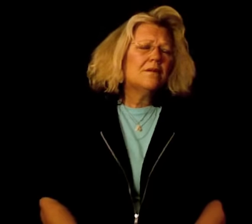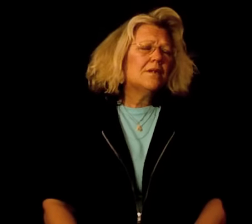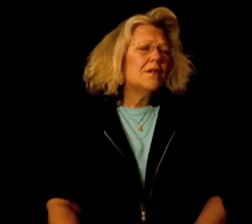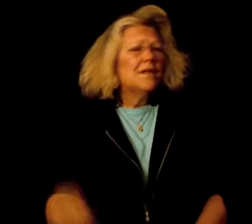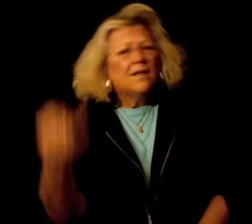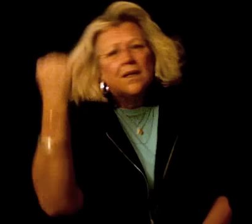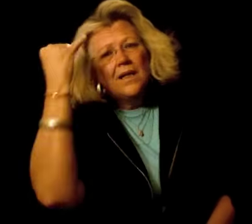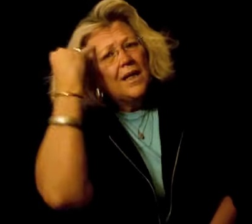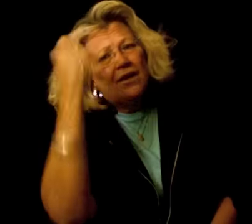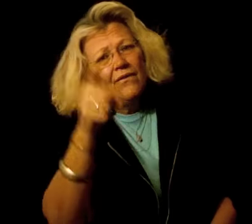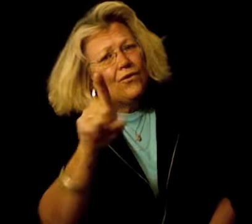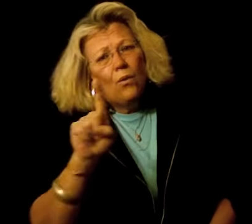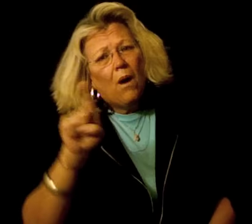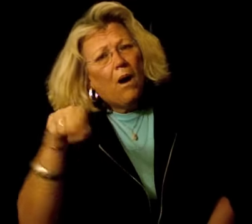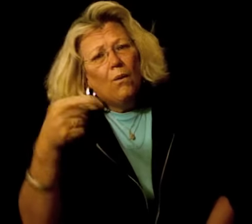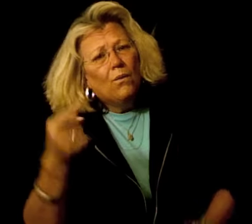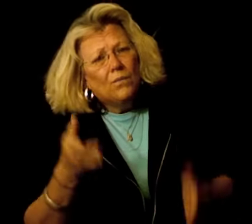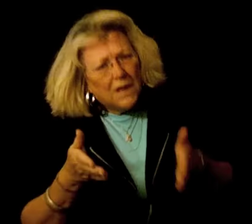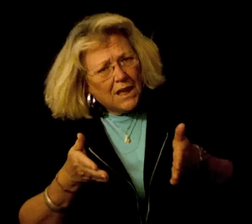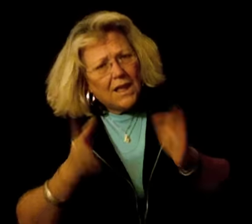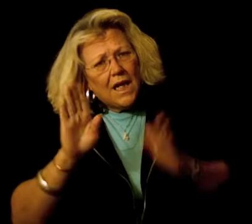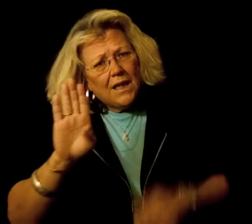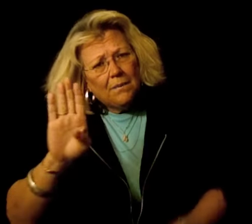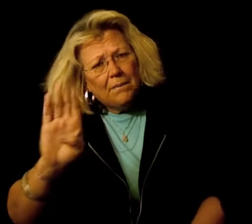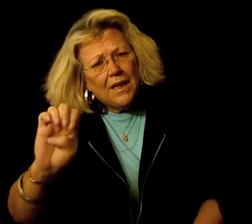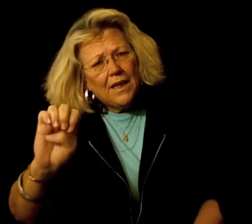if you'd only let it be.